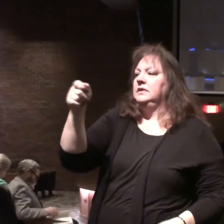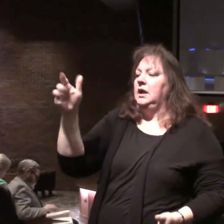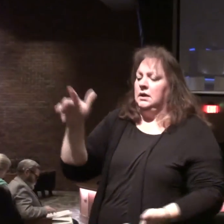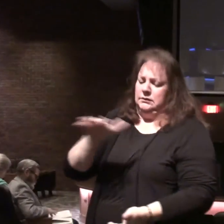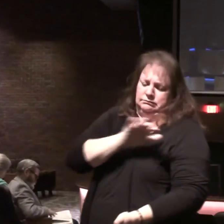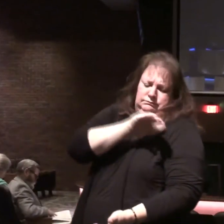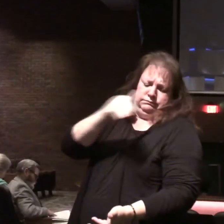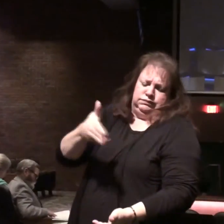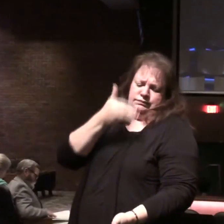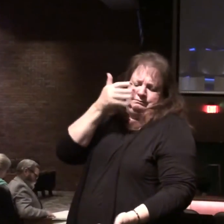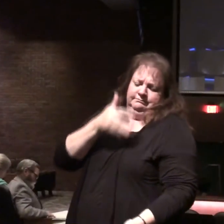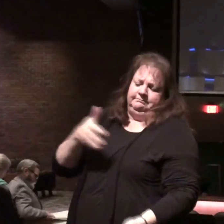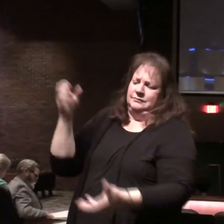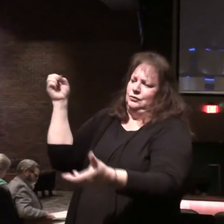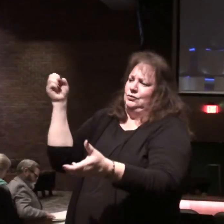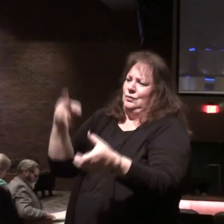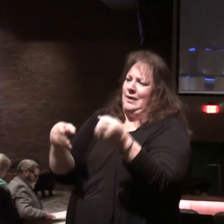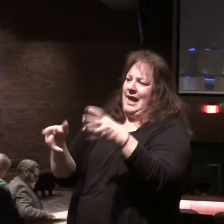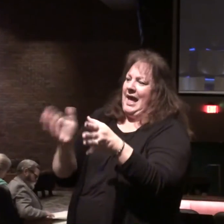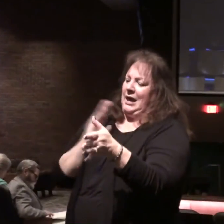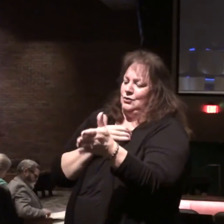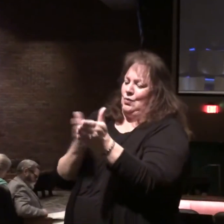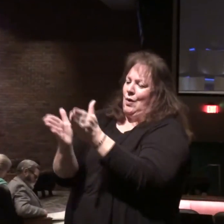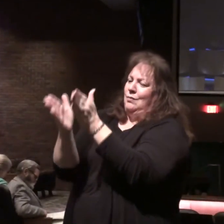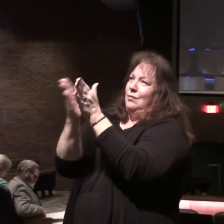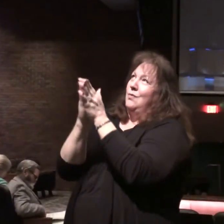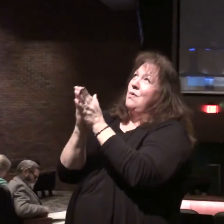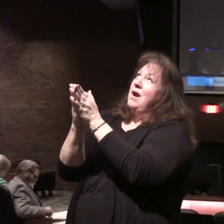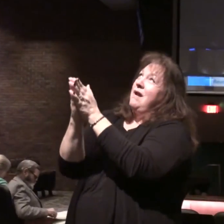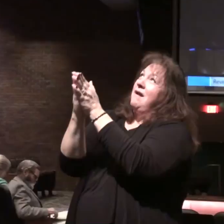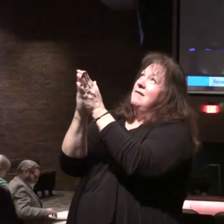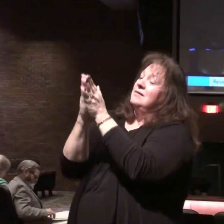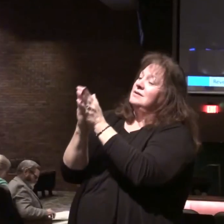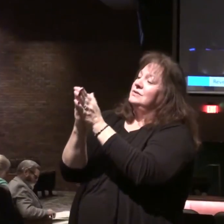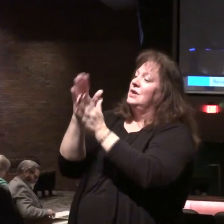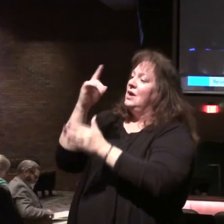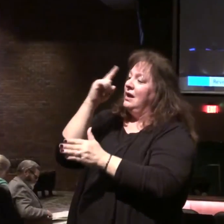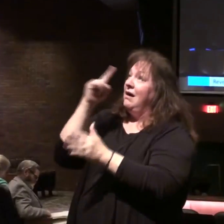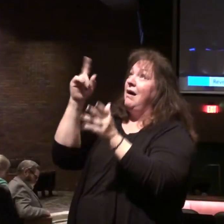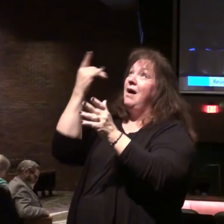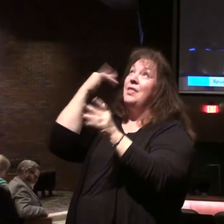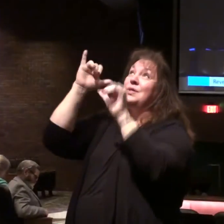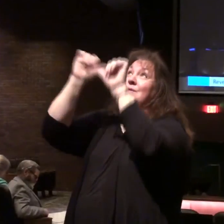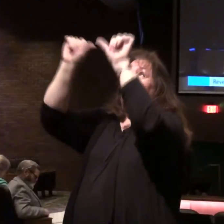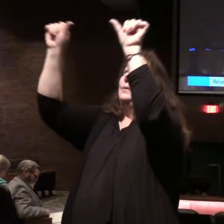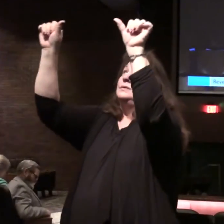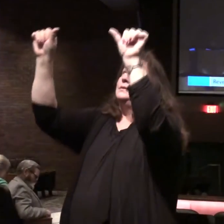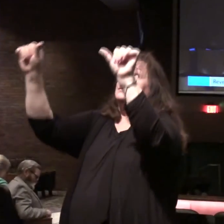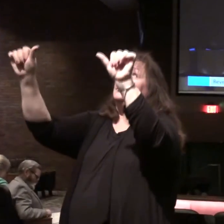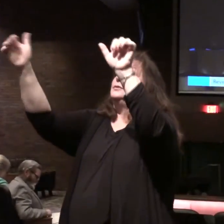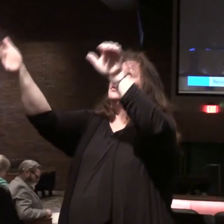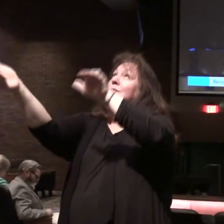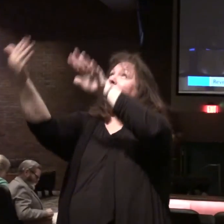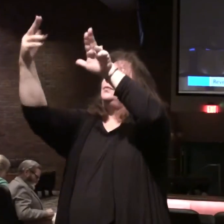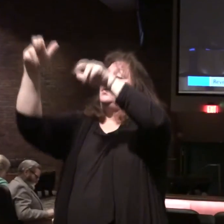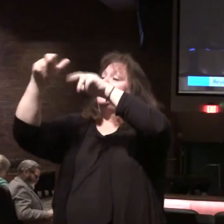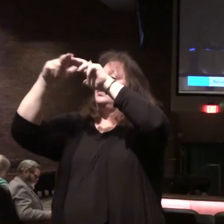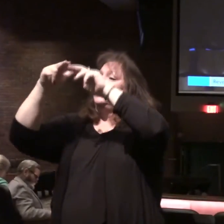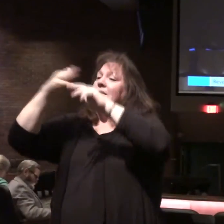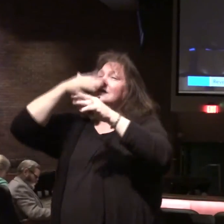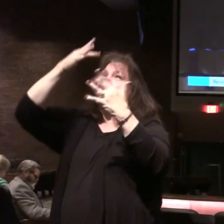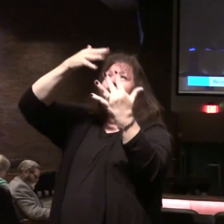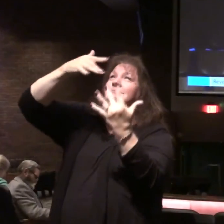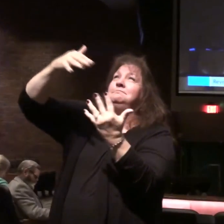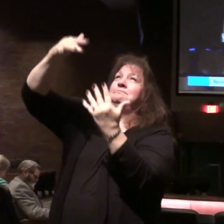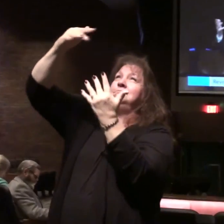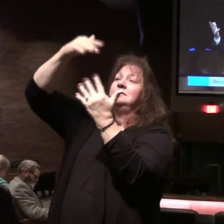given to him, so that he might add it to the prayers of all the saints. On the golden altar which was before the throne, the smoke of the